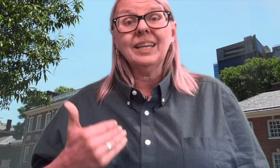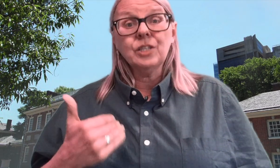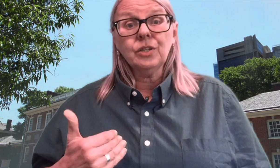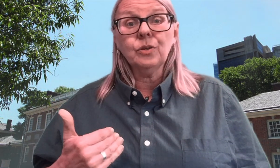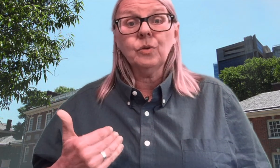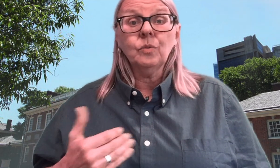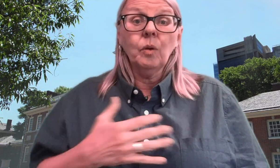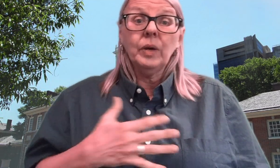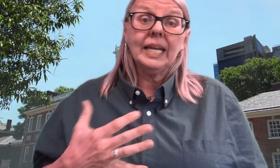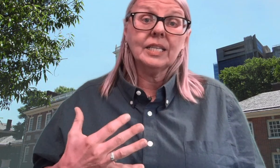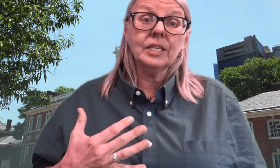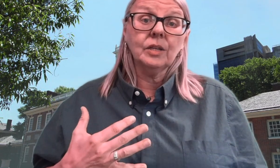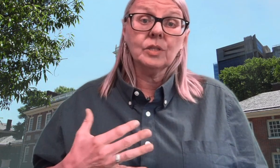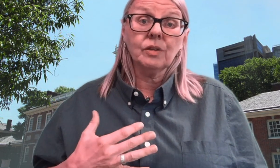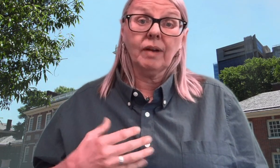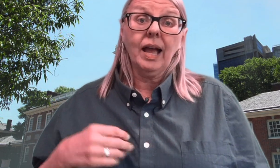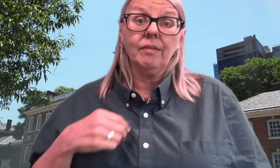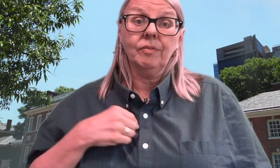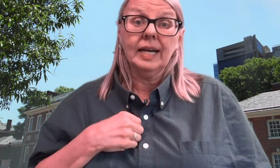do what we need to do and survive, right?